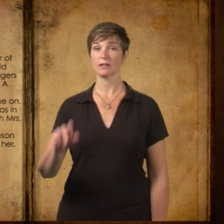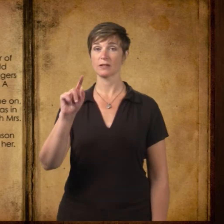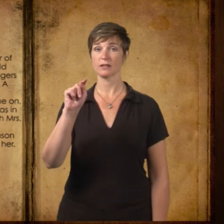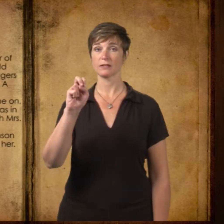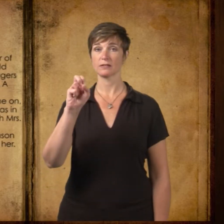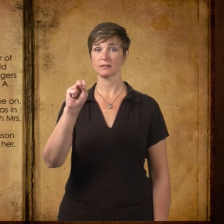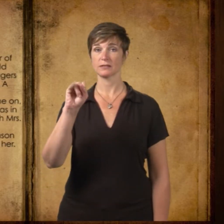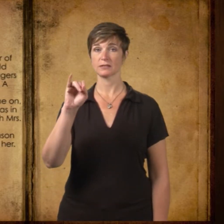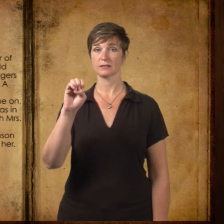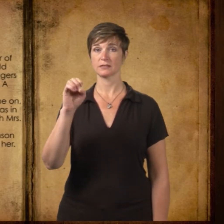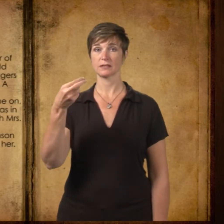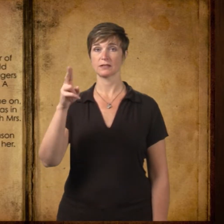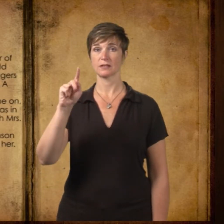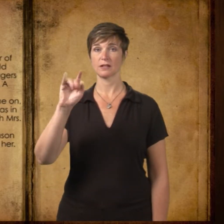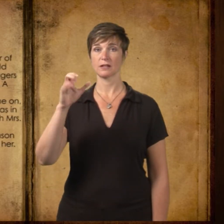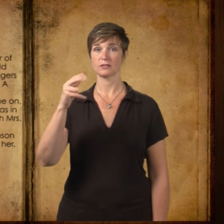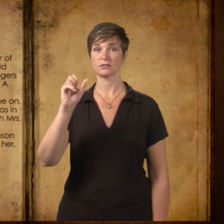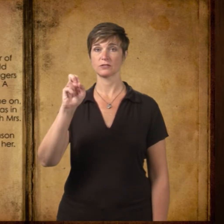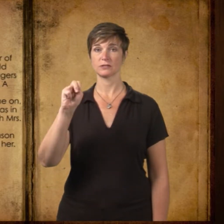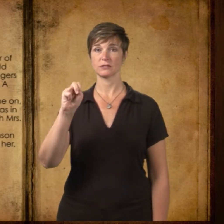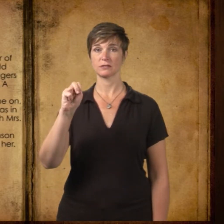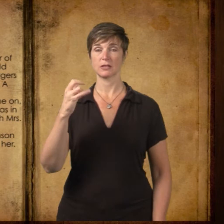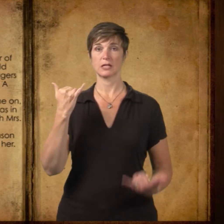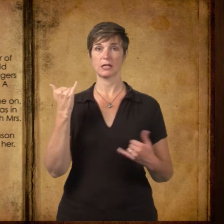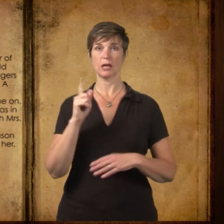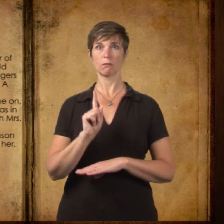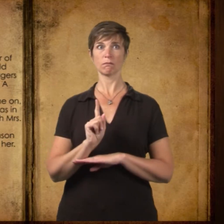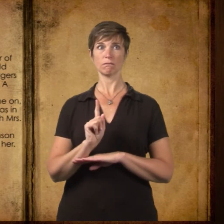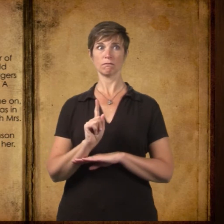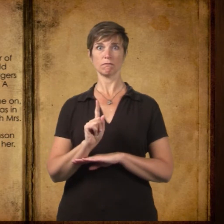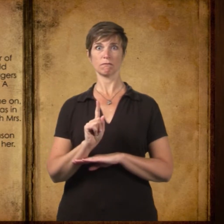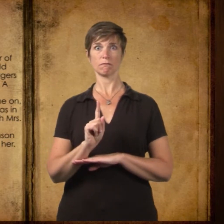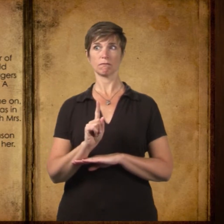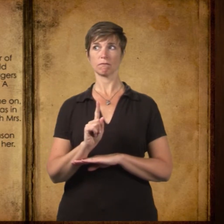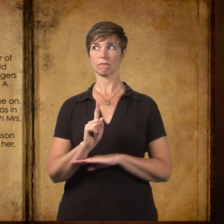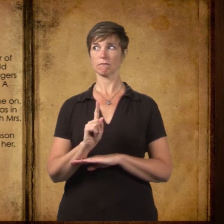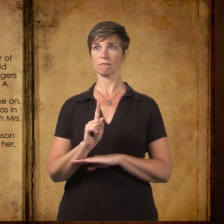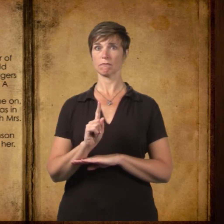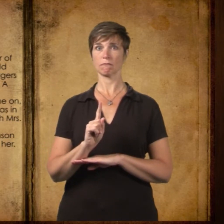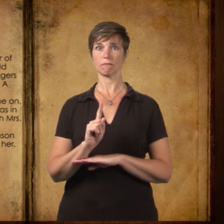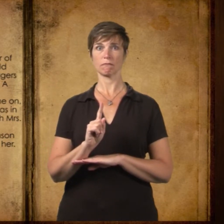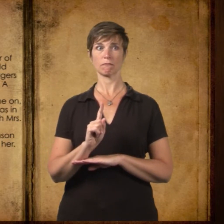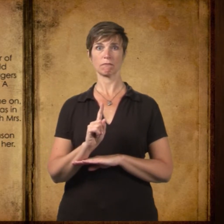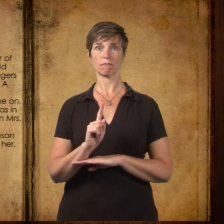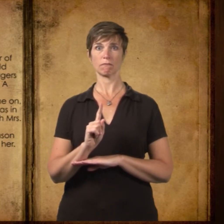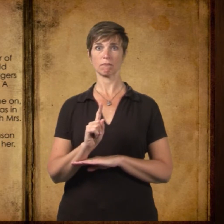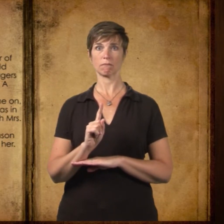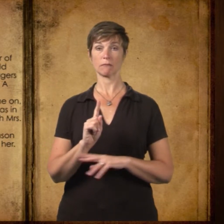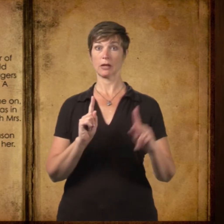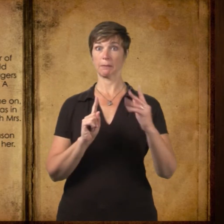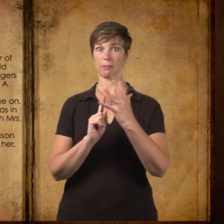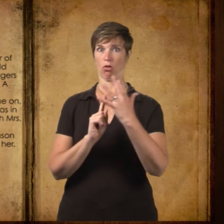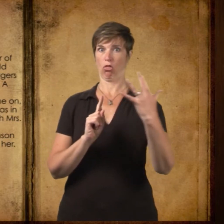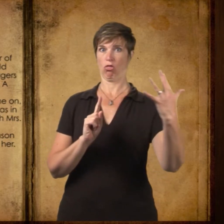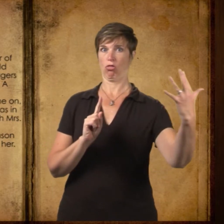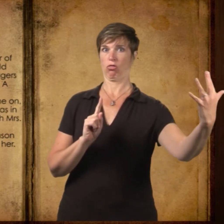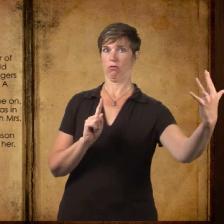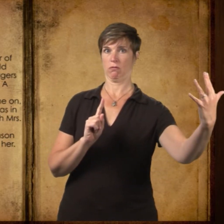Tessie Hutchinson was in the center of a cleared space by now, and she held her hands out desperately as the villagers